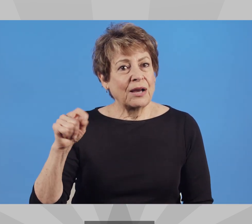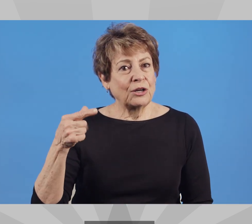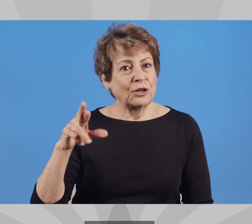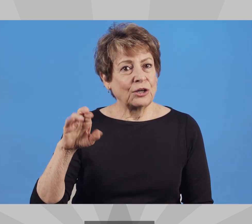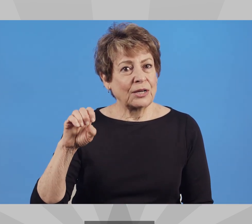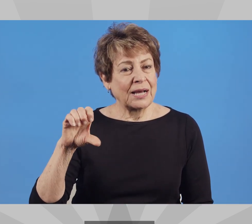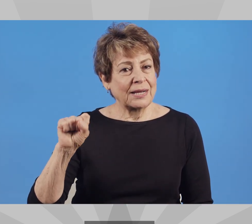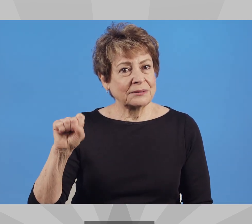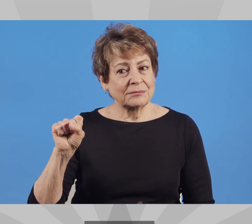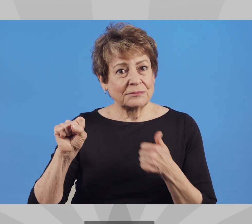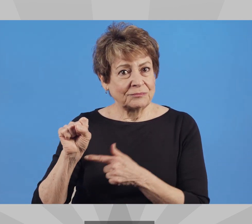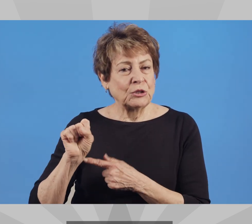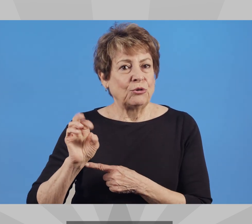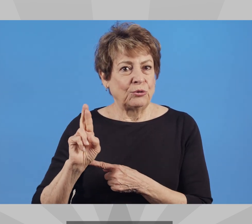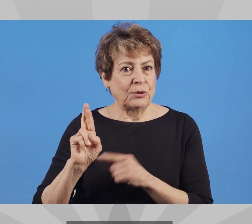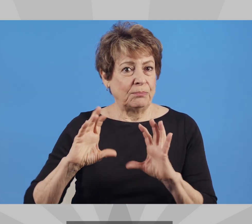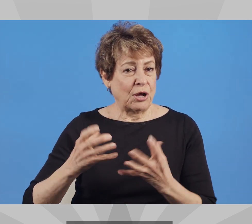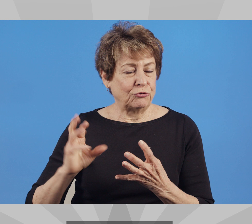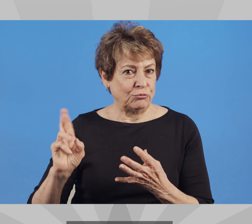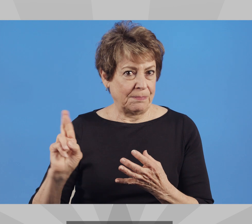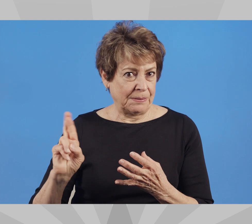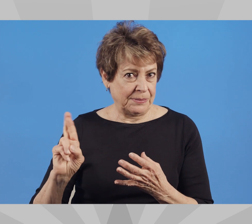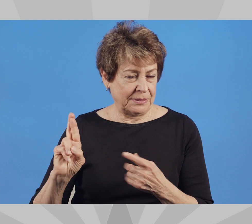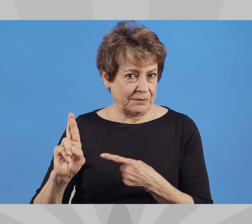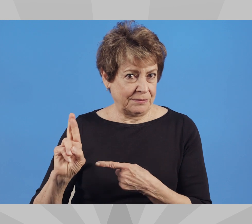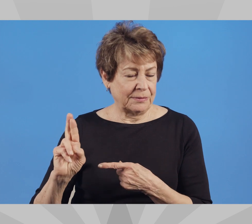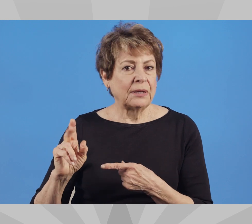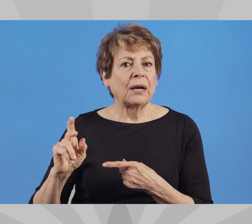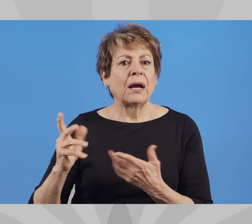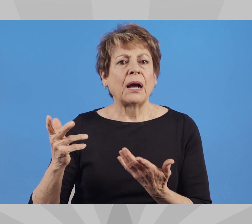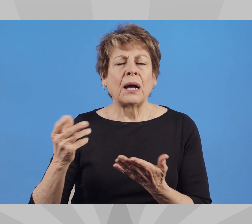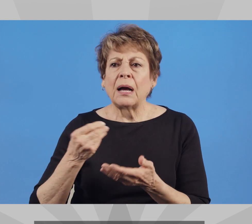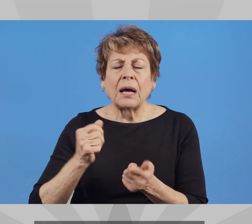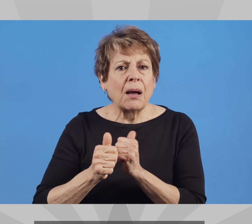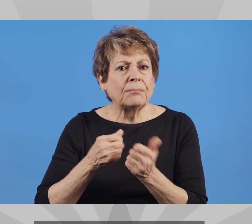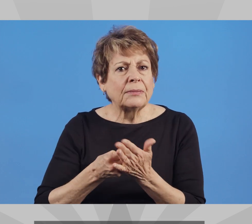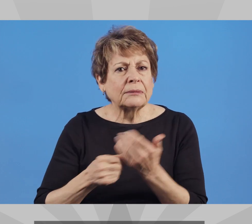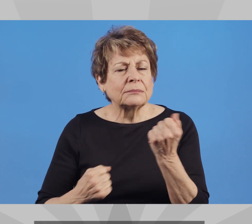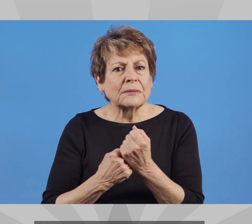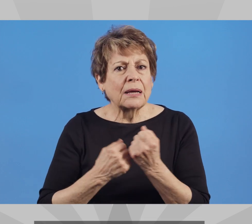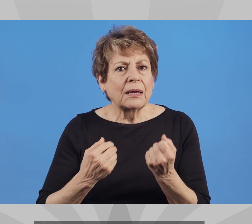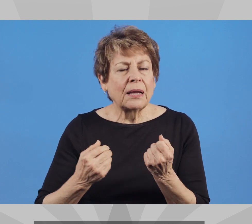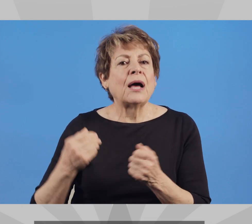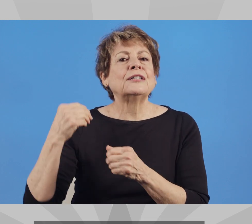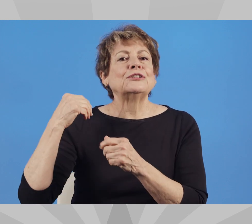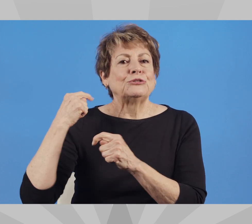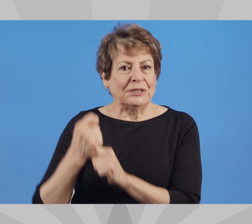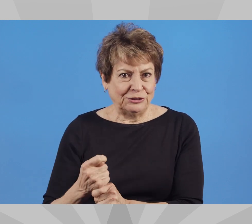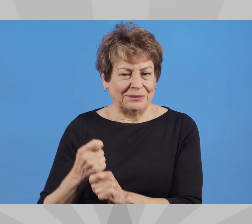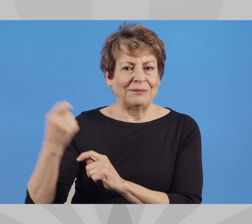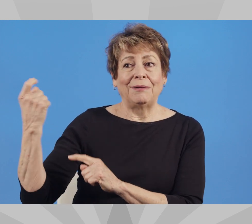Matt Gress Party Republican Campaign Funding Traditional